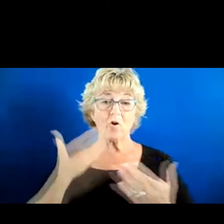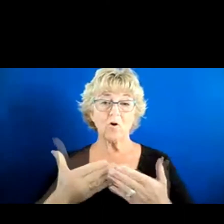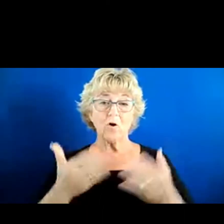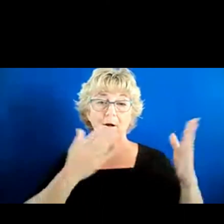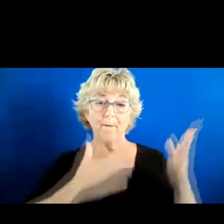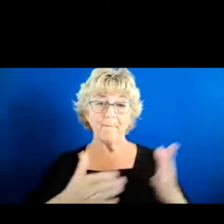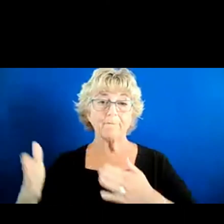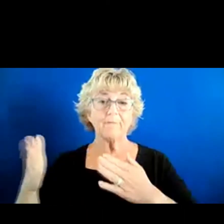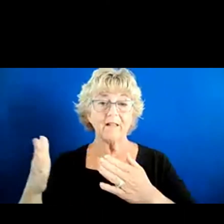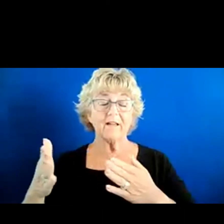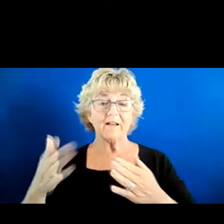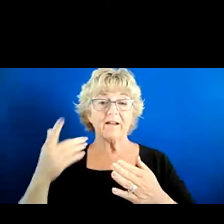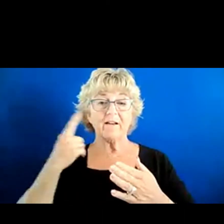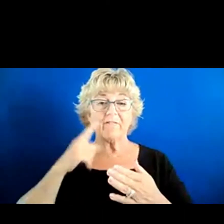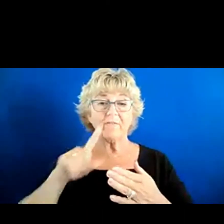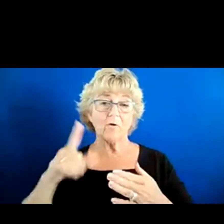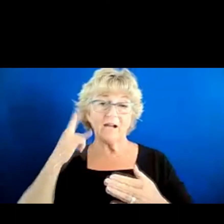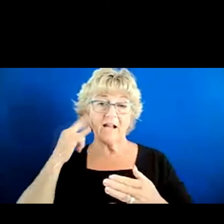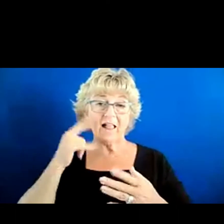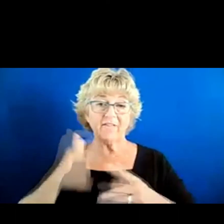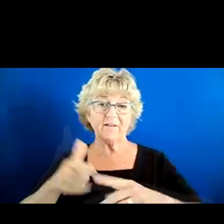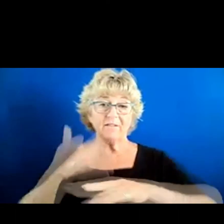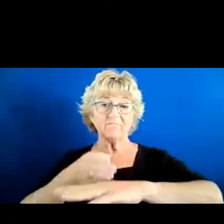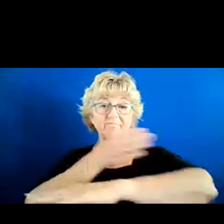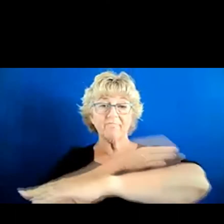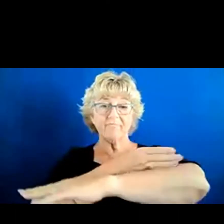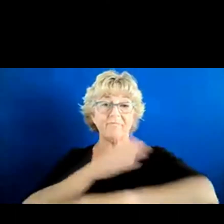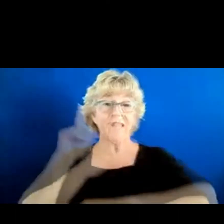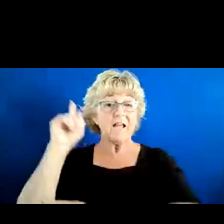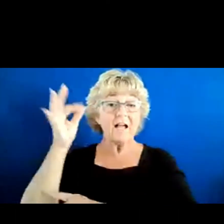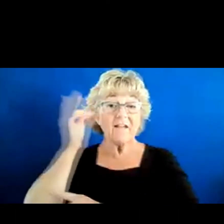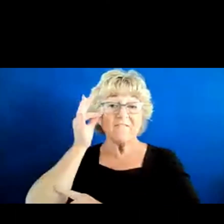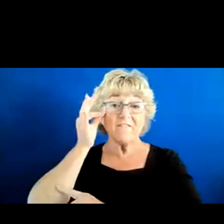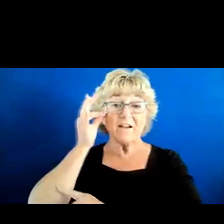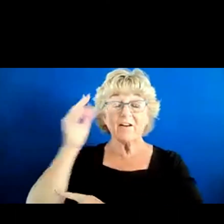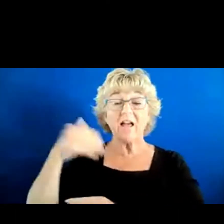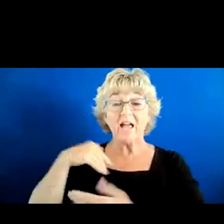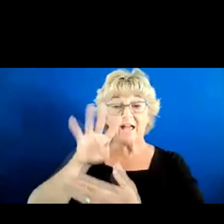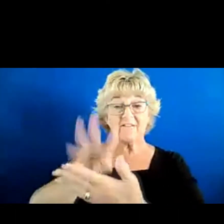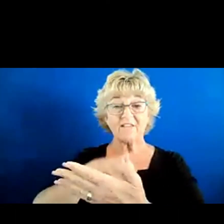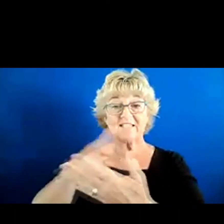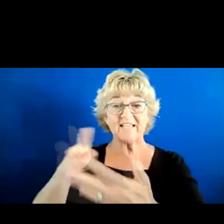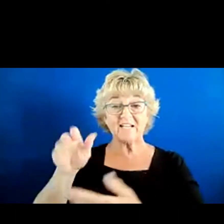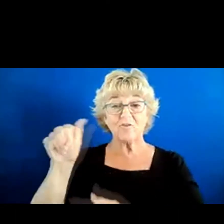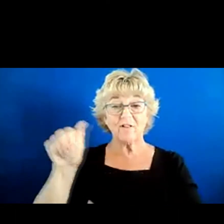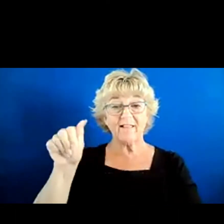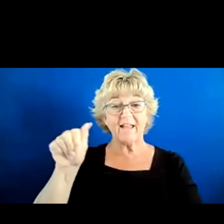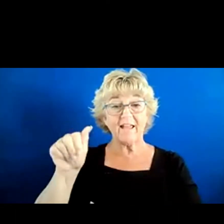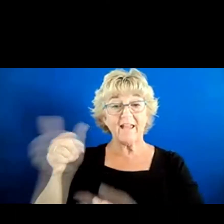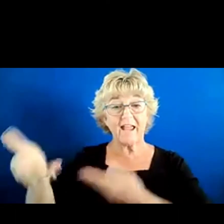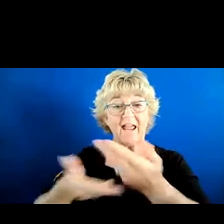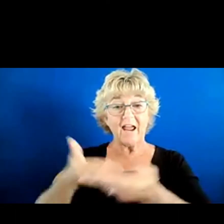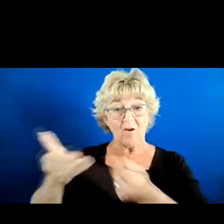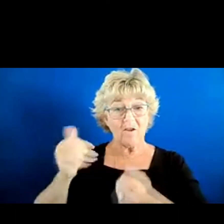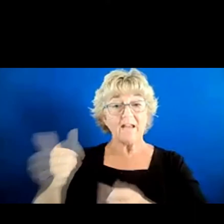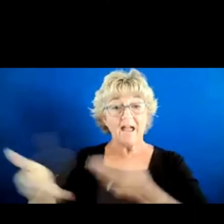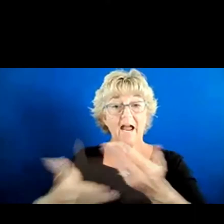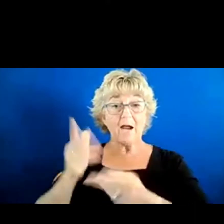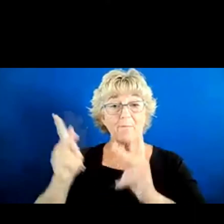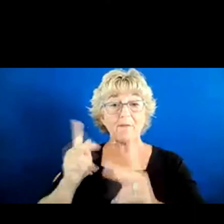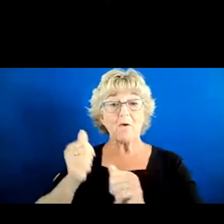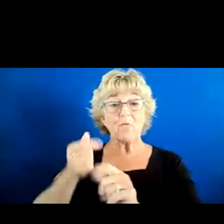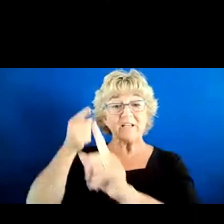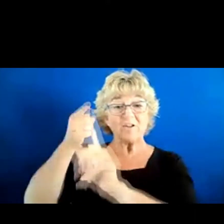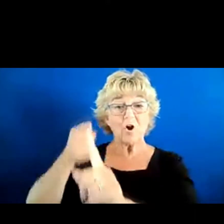California to get better. You know, the federal government has a Schedule A hiring authority where people can hire people with targeted